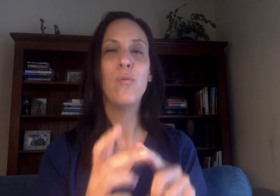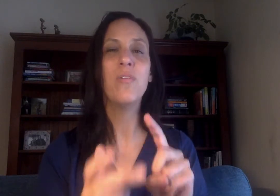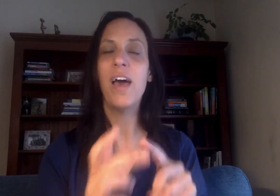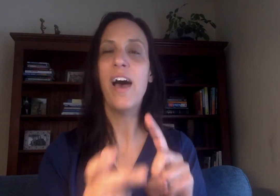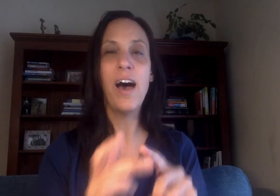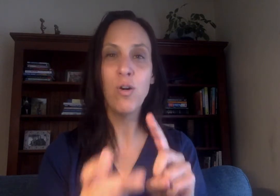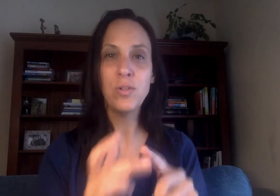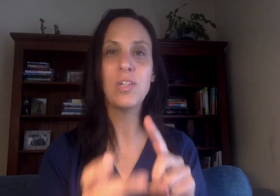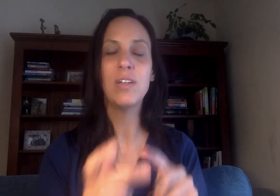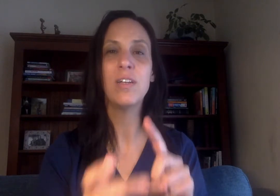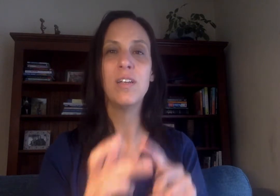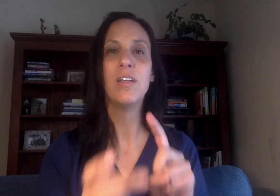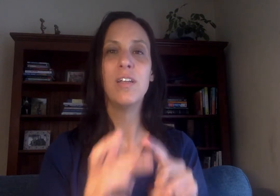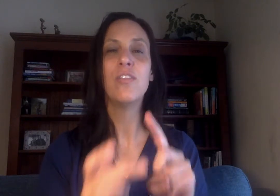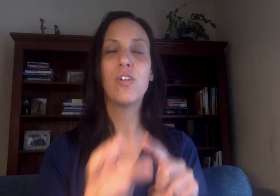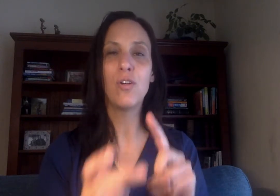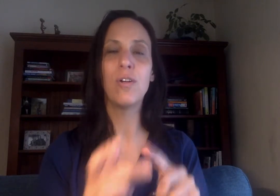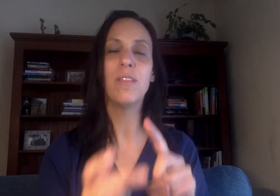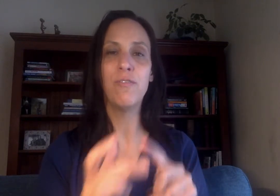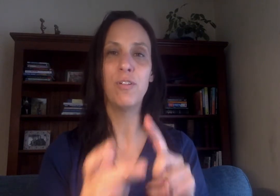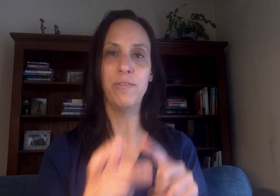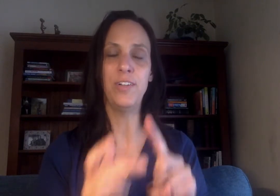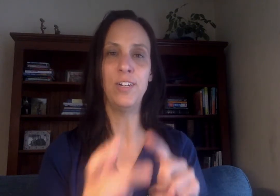without the current level of fear.